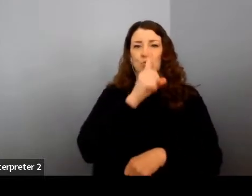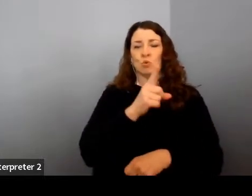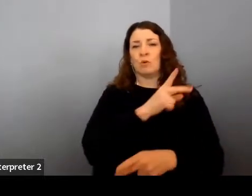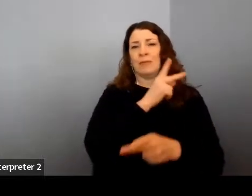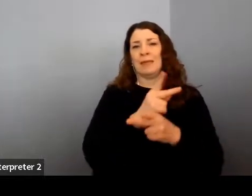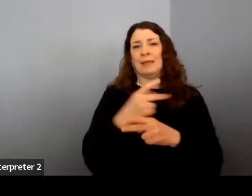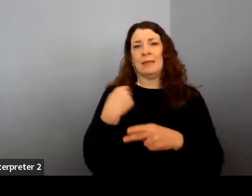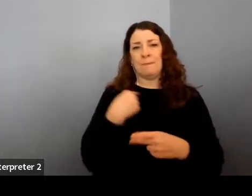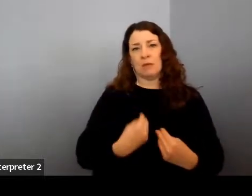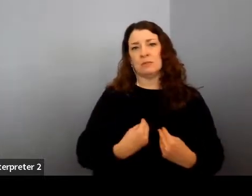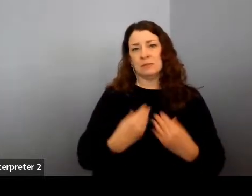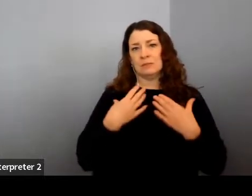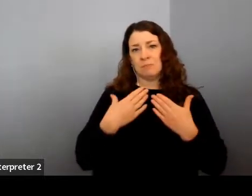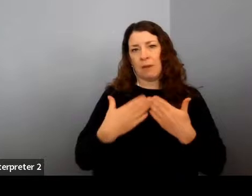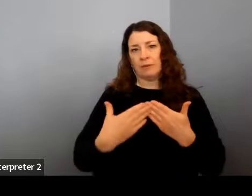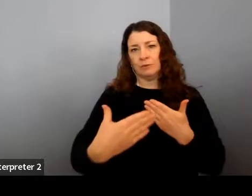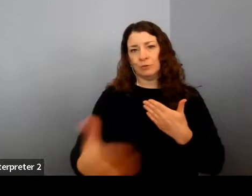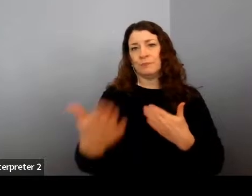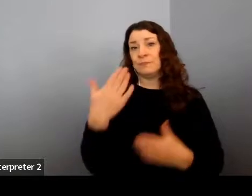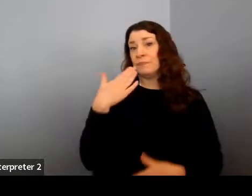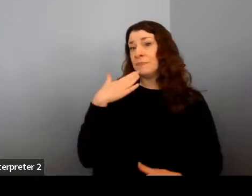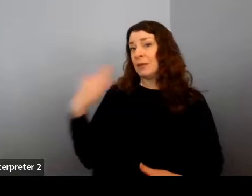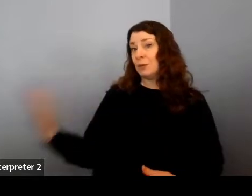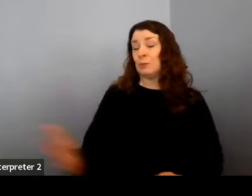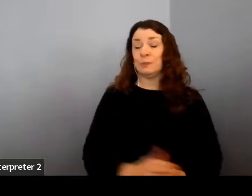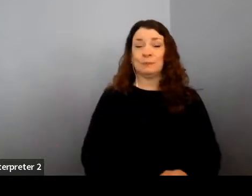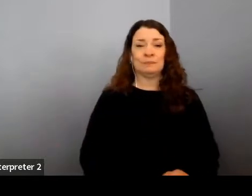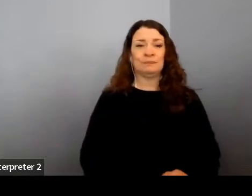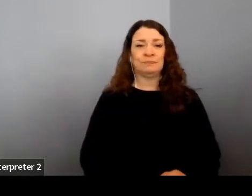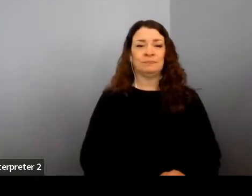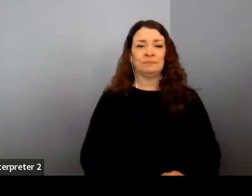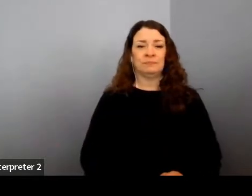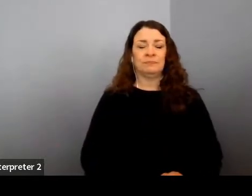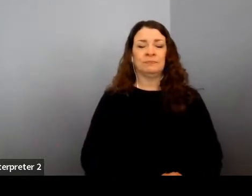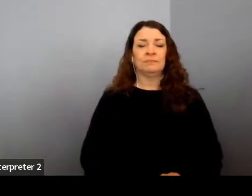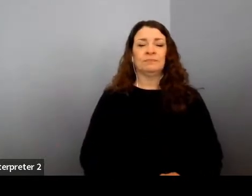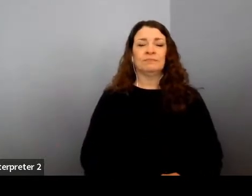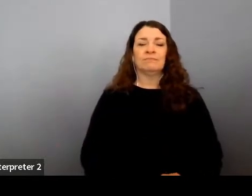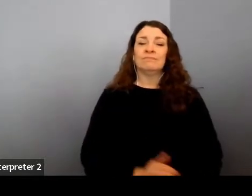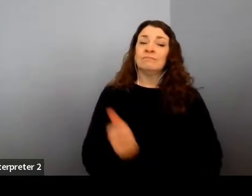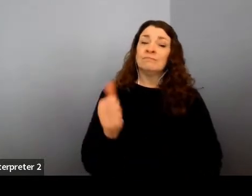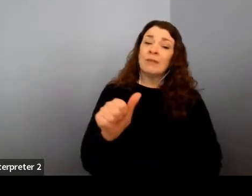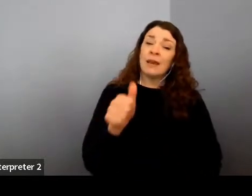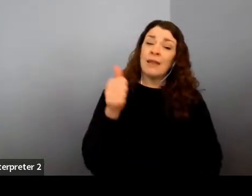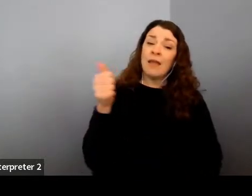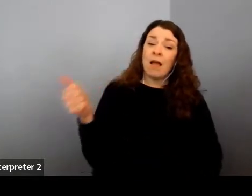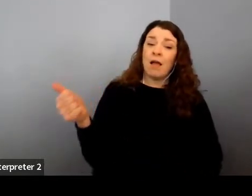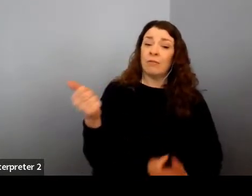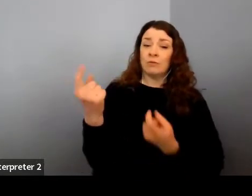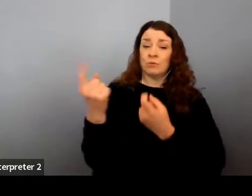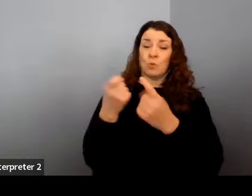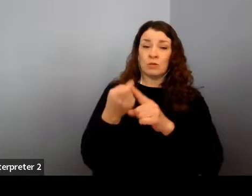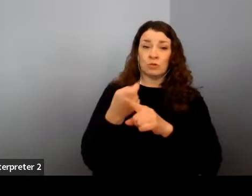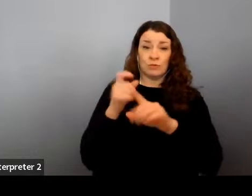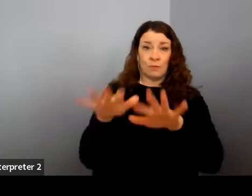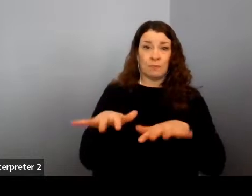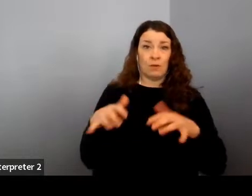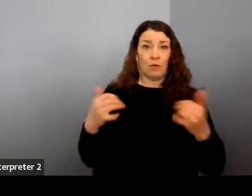Thank you. Thank you. Thank you. All right. Any other questions from our audience today?